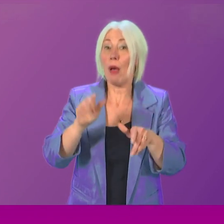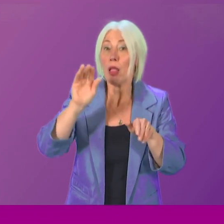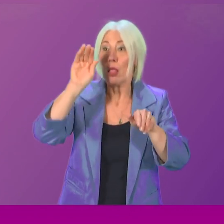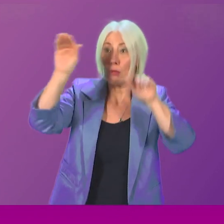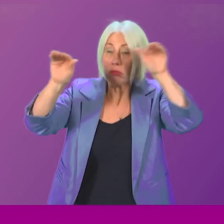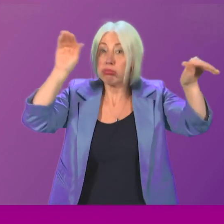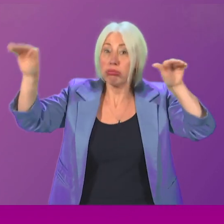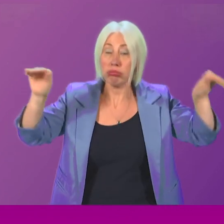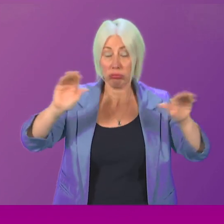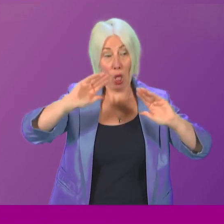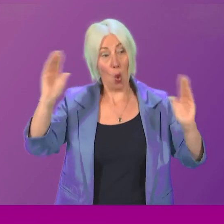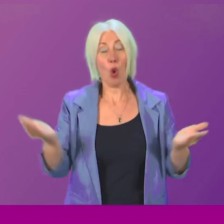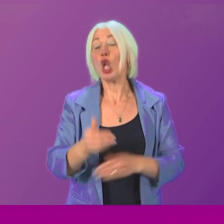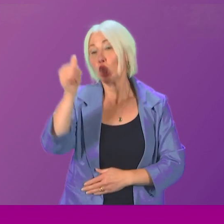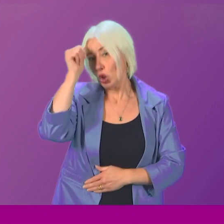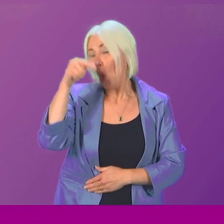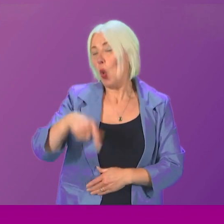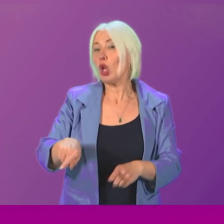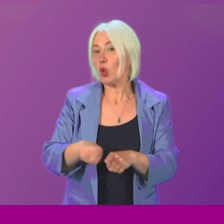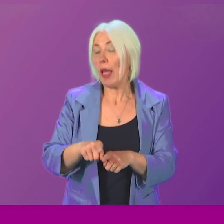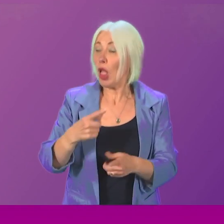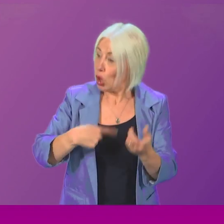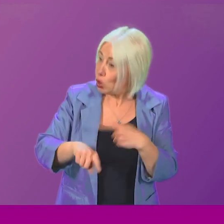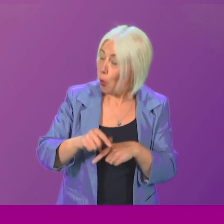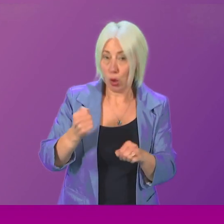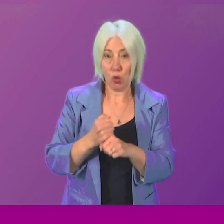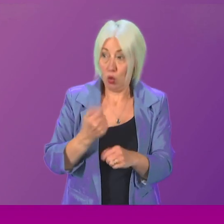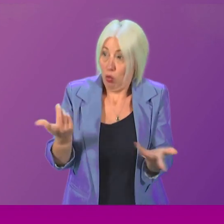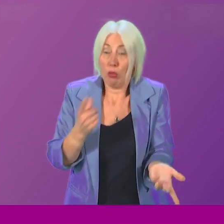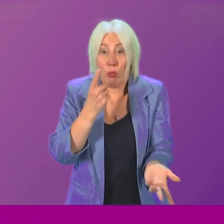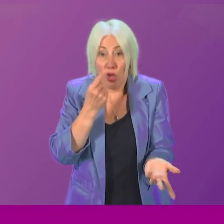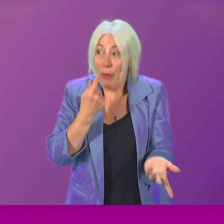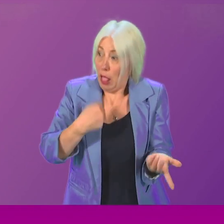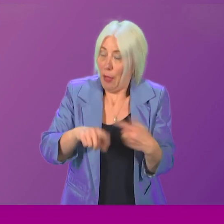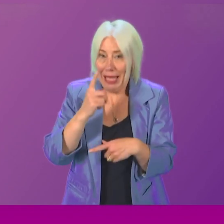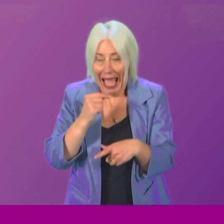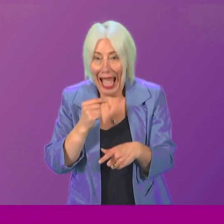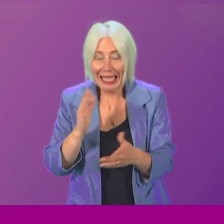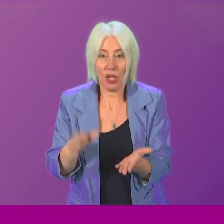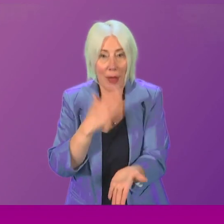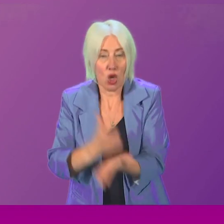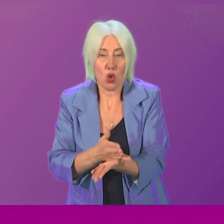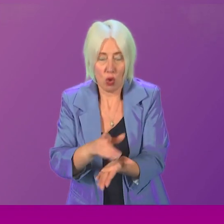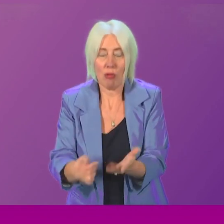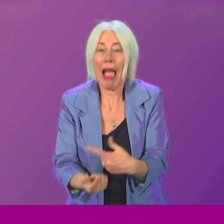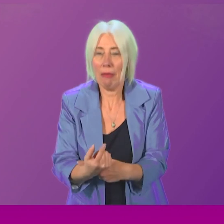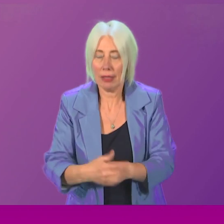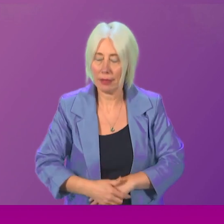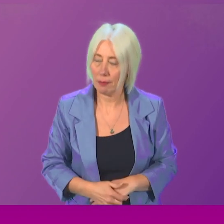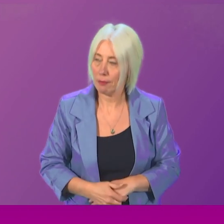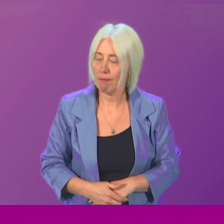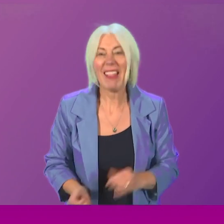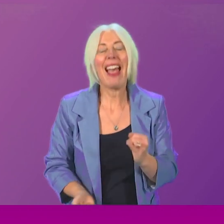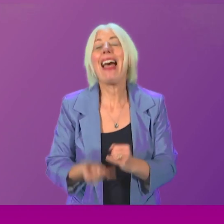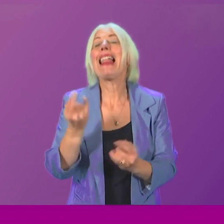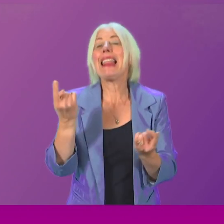of the world. So we will continue to do everything we reasonably can to ensure that this is the case. The last thing I would say